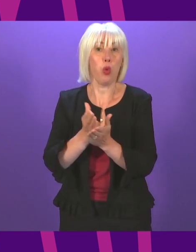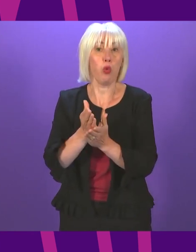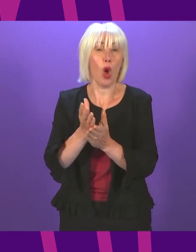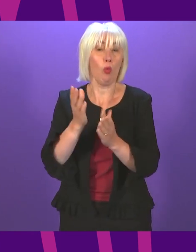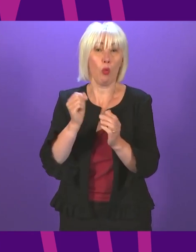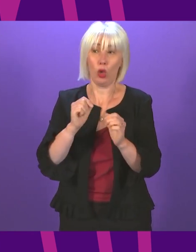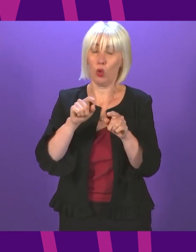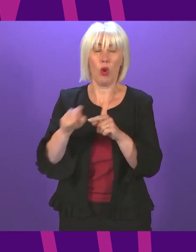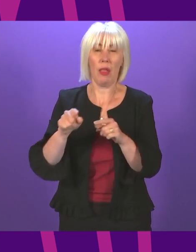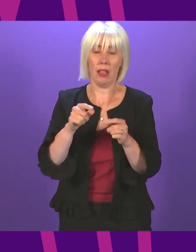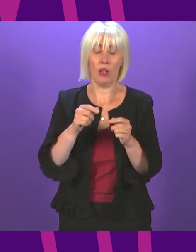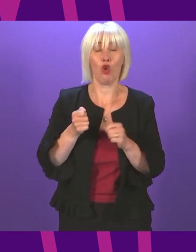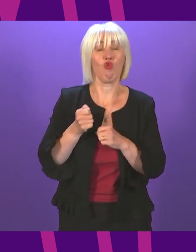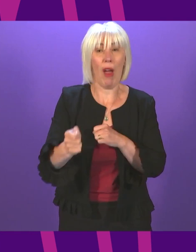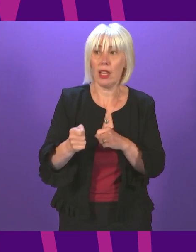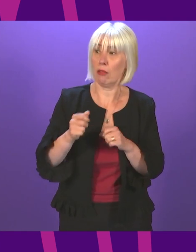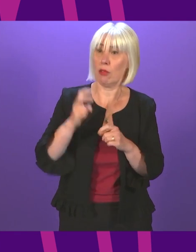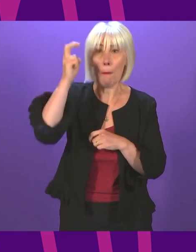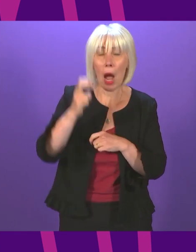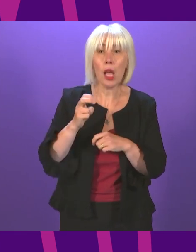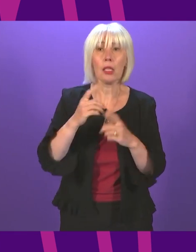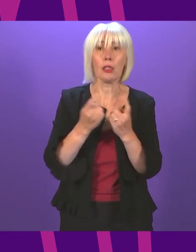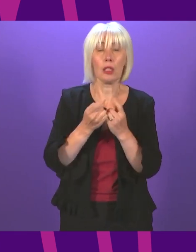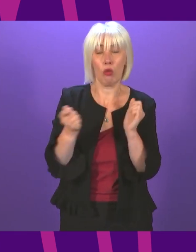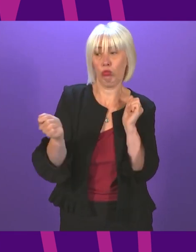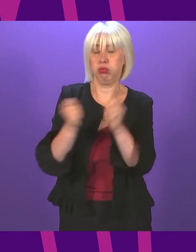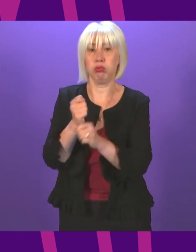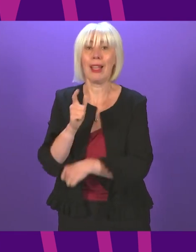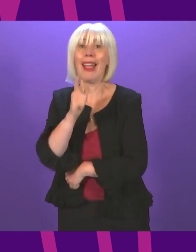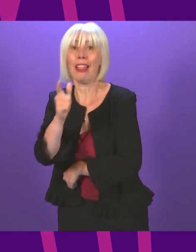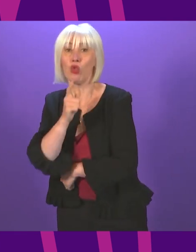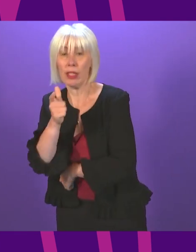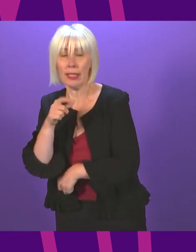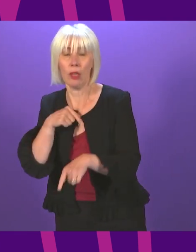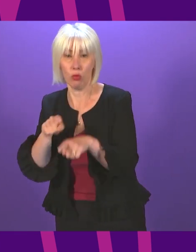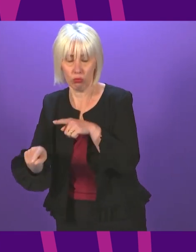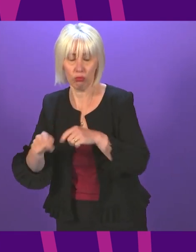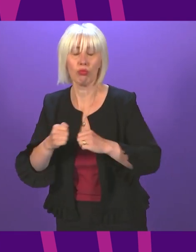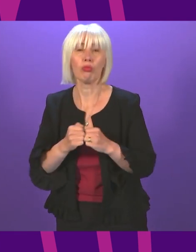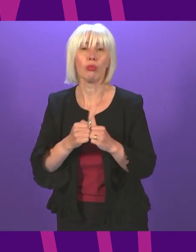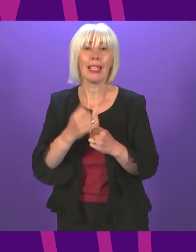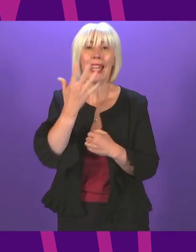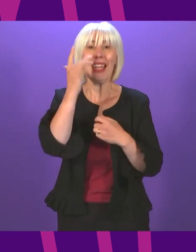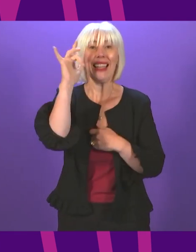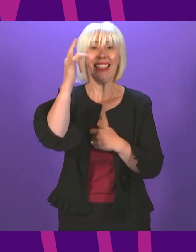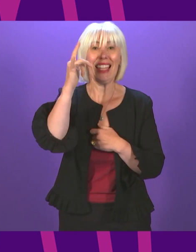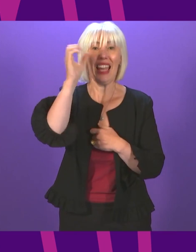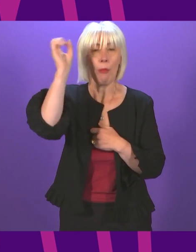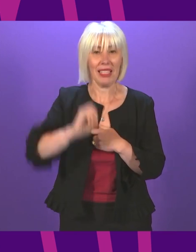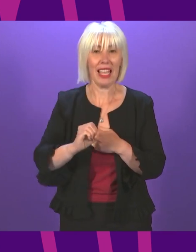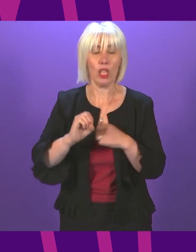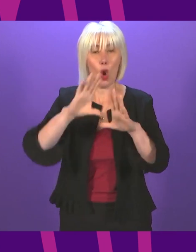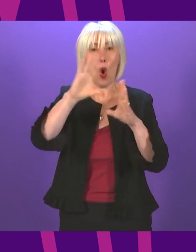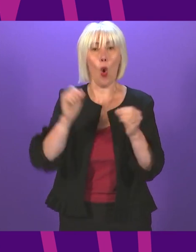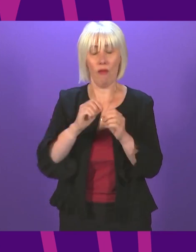transport network and support active travel. We will dedicate at least 10 per cent of the Scottish Government's overall travel